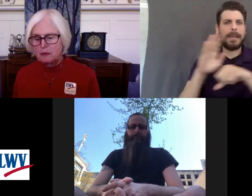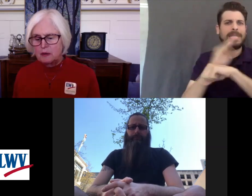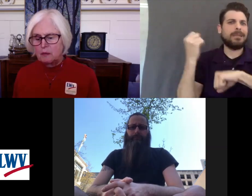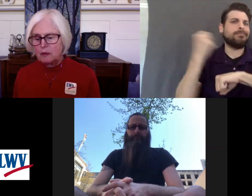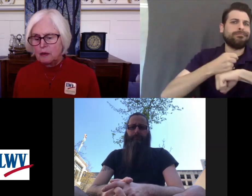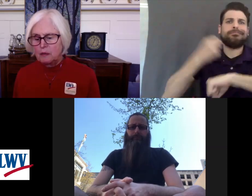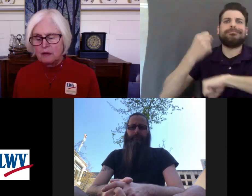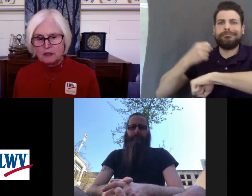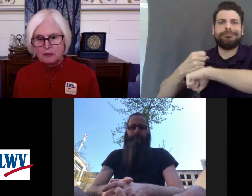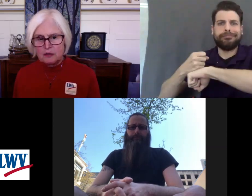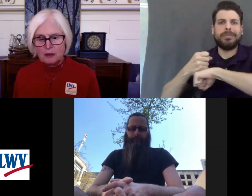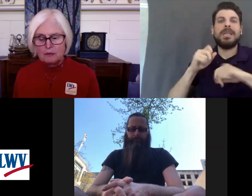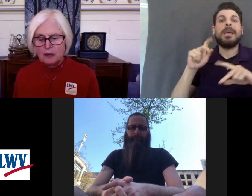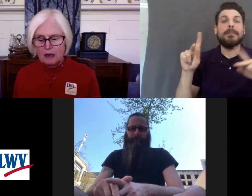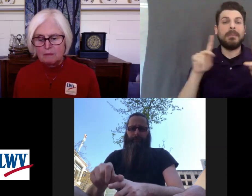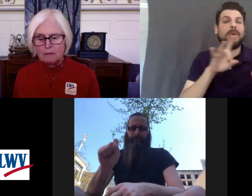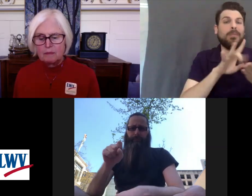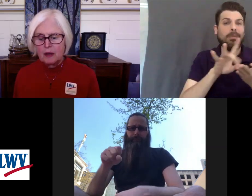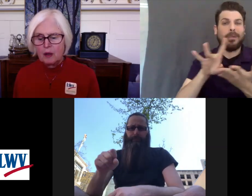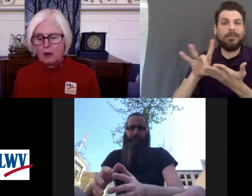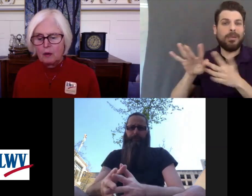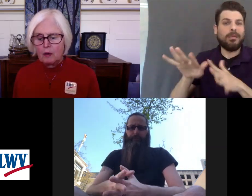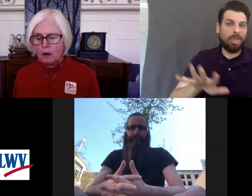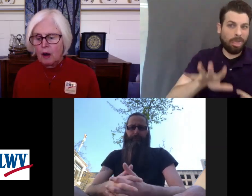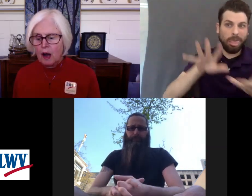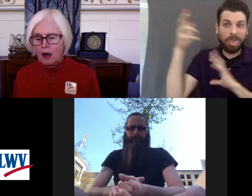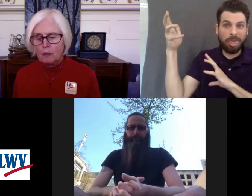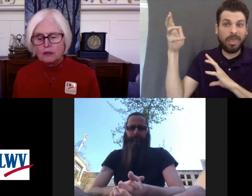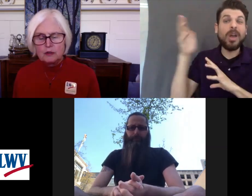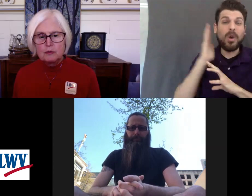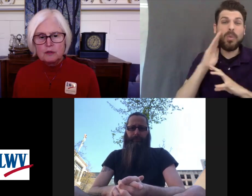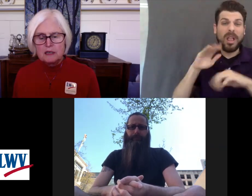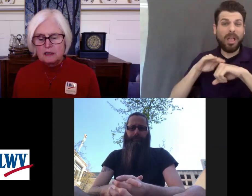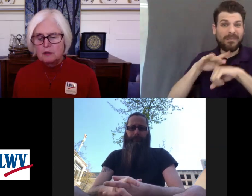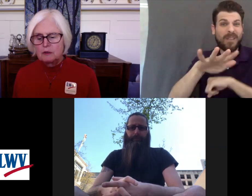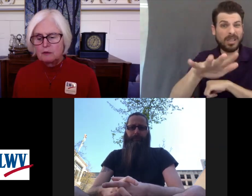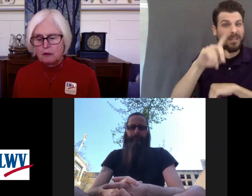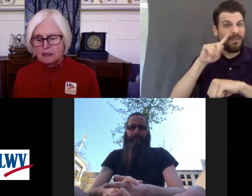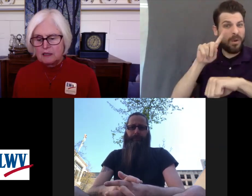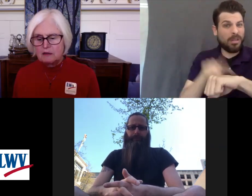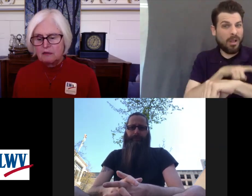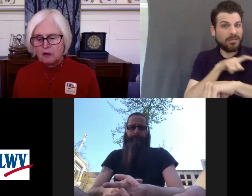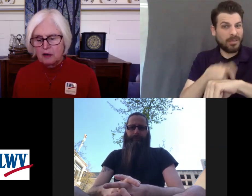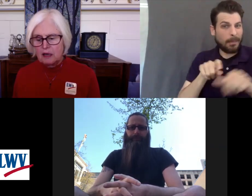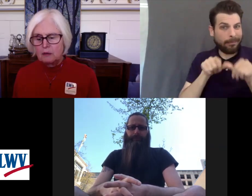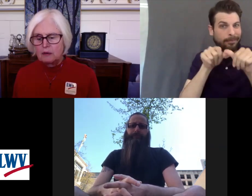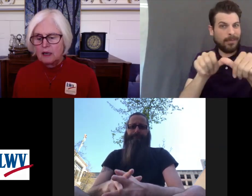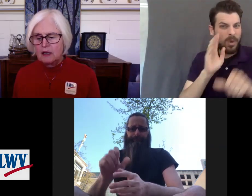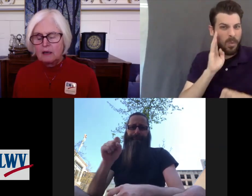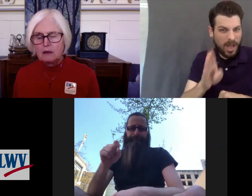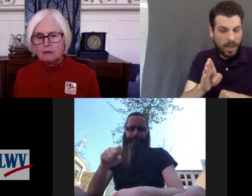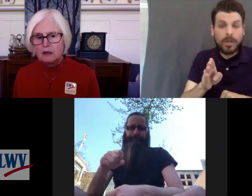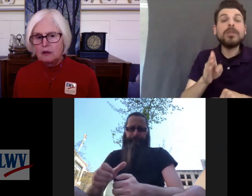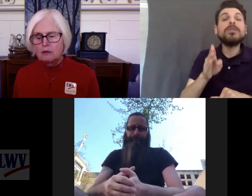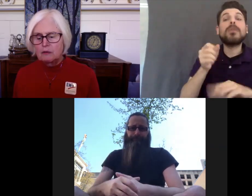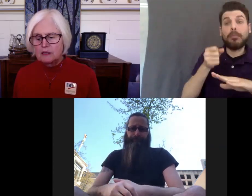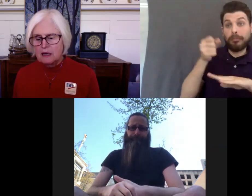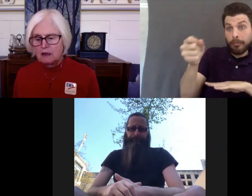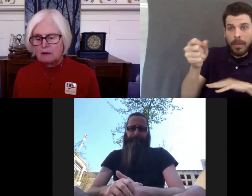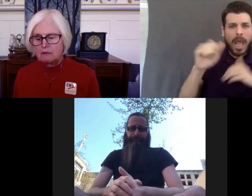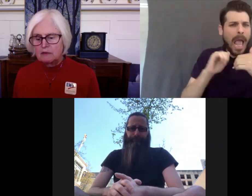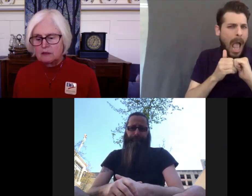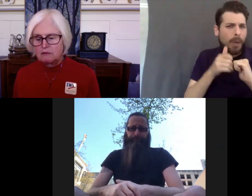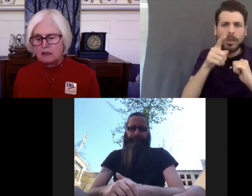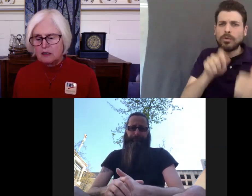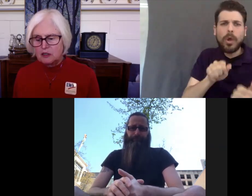displacement will be with us for some time. How would you seek to address the fallout, including the